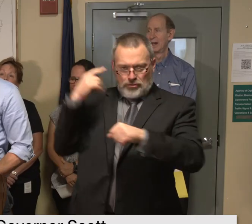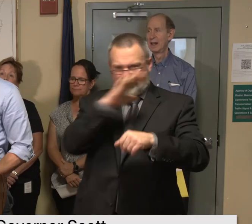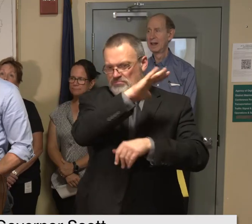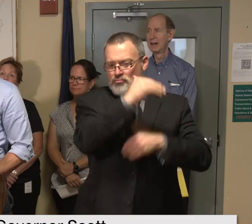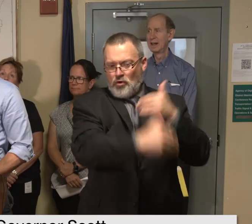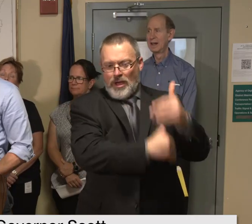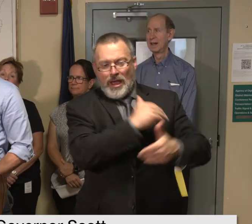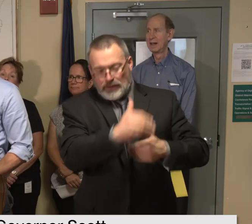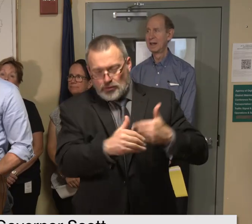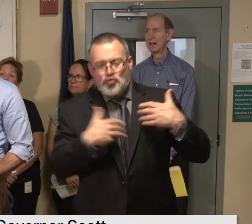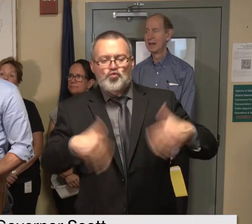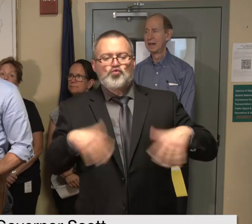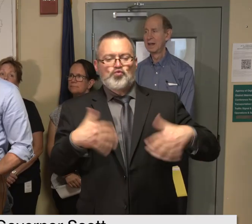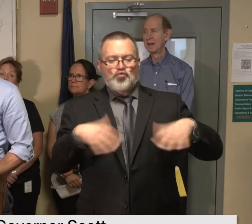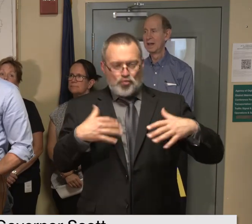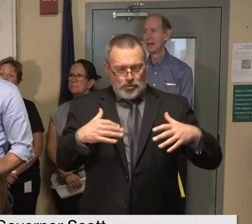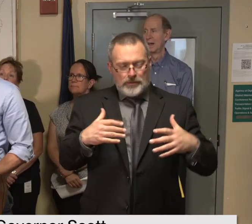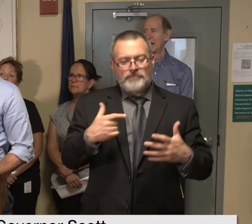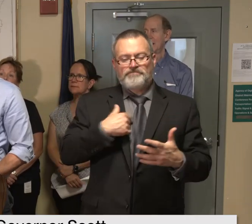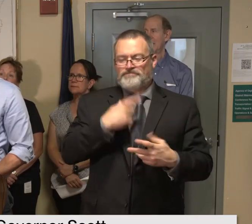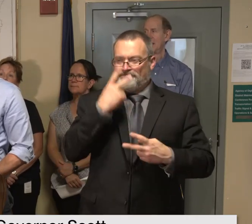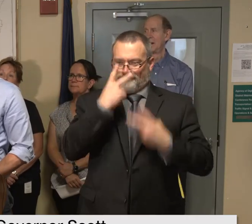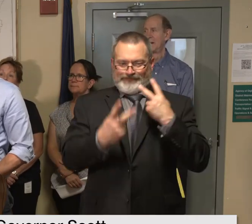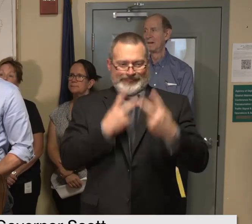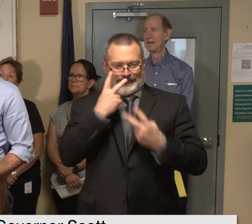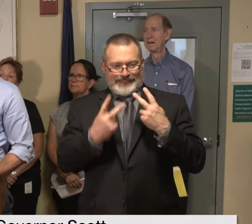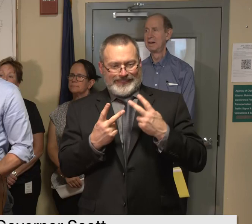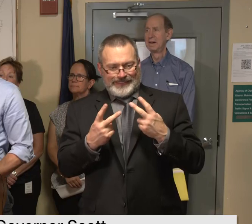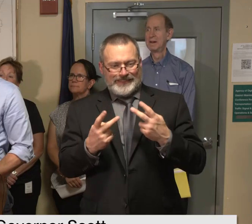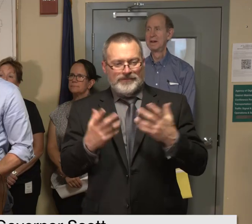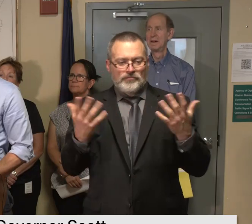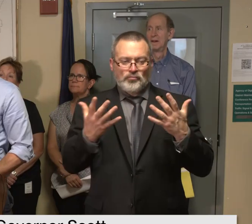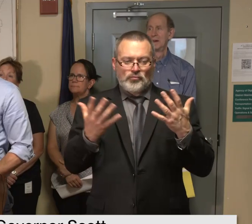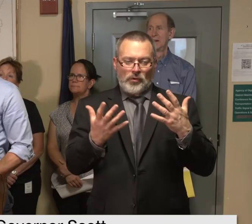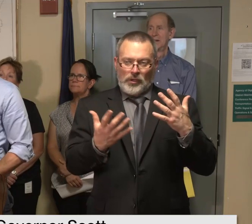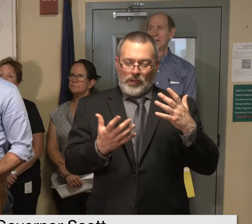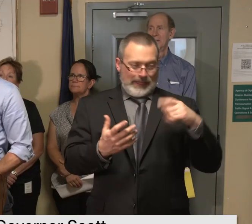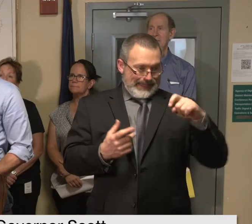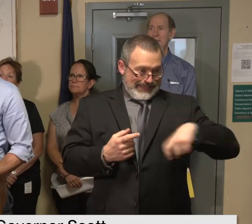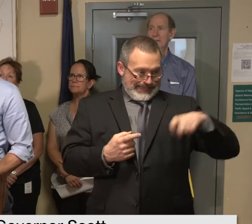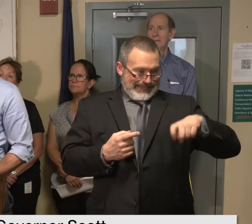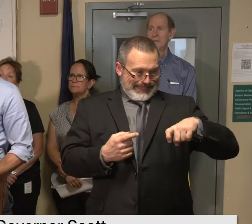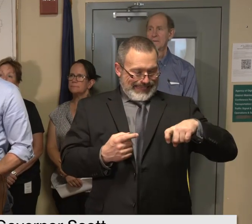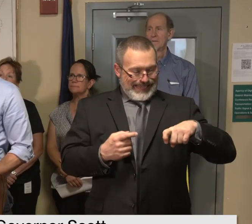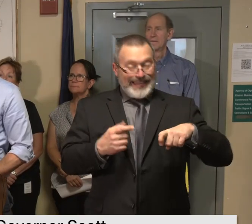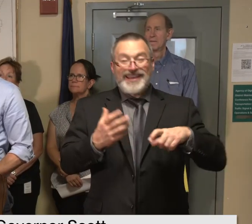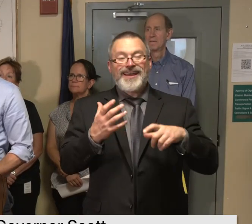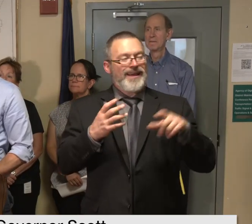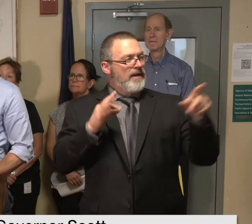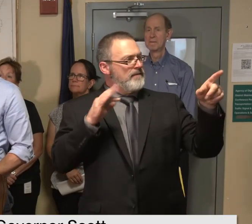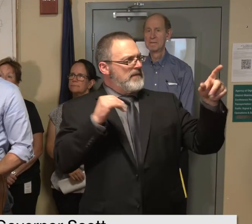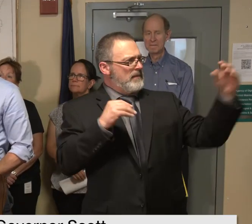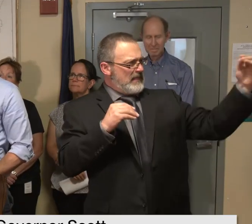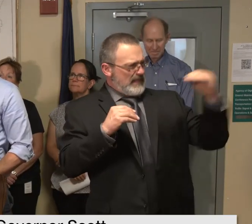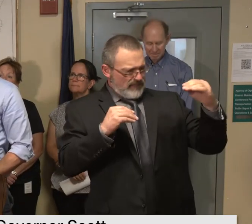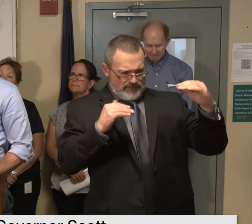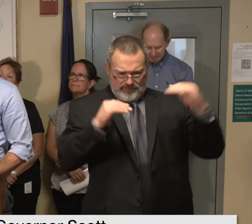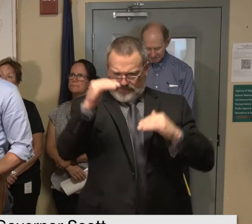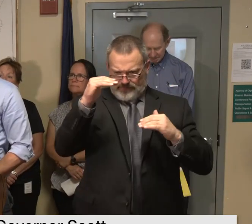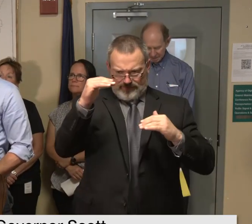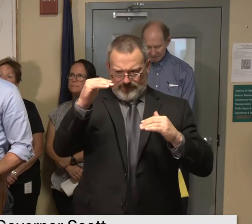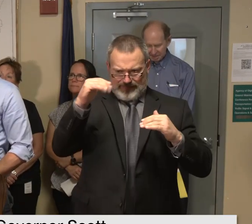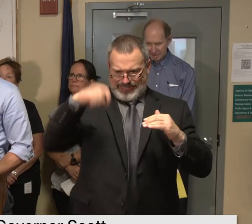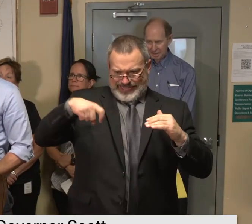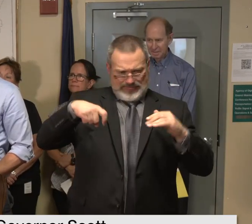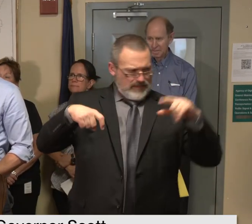as we recognized the gap between what people needed and where fema was able to step in we brought on some resources and we'll look